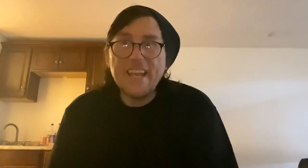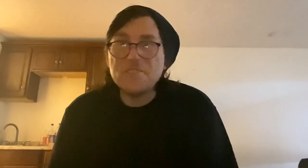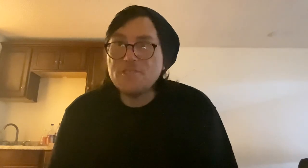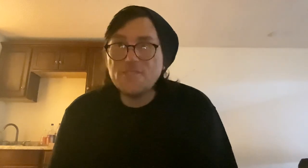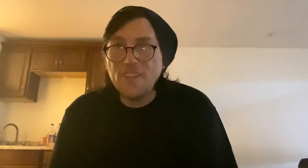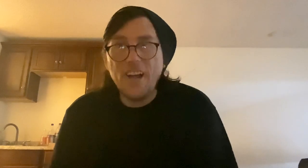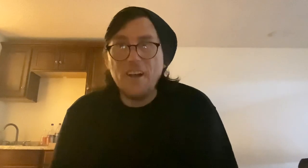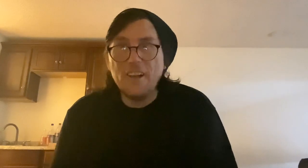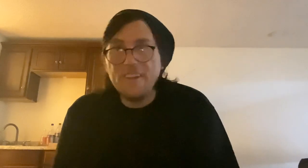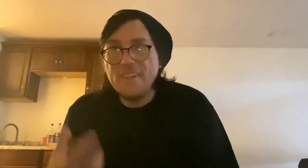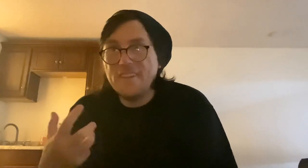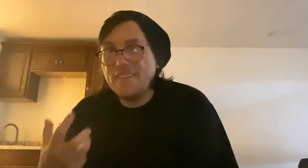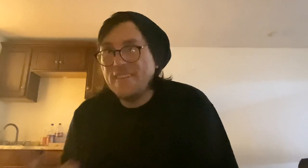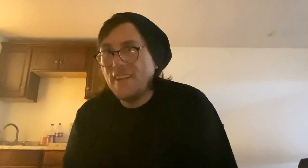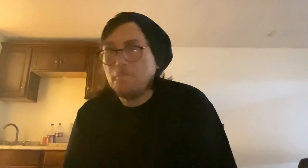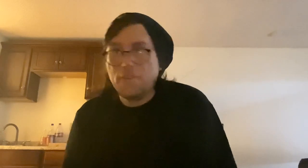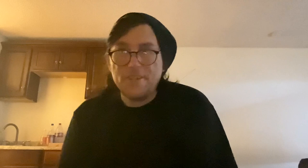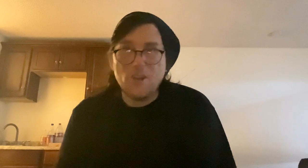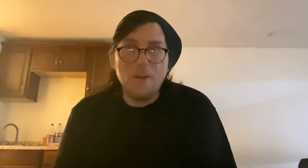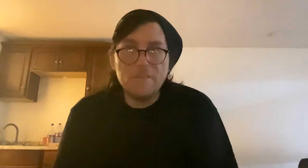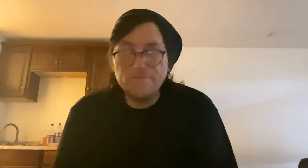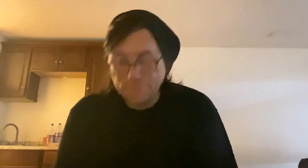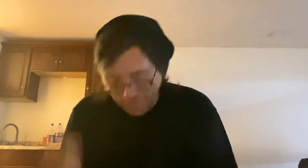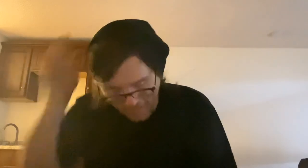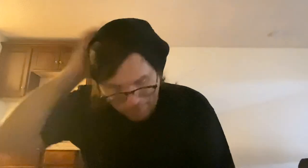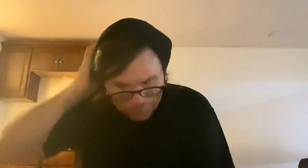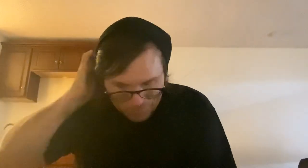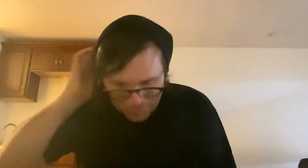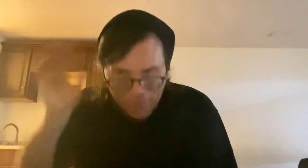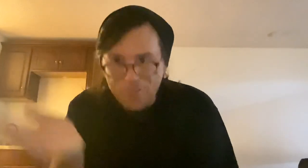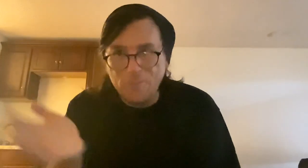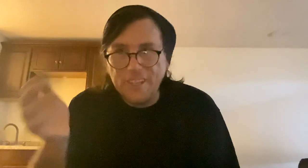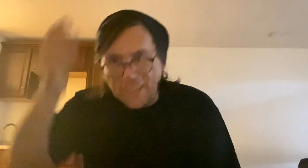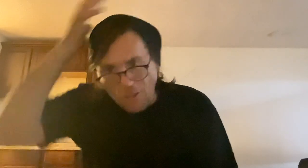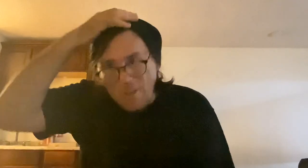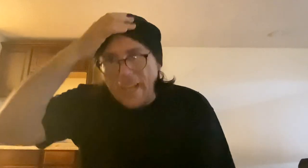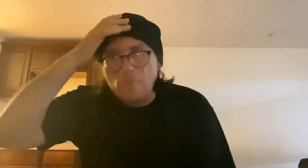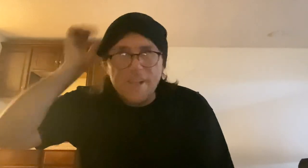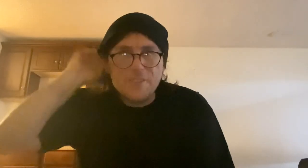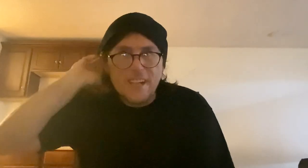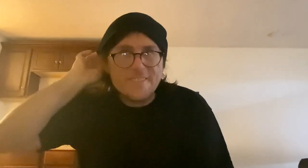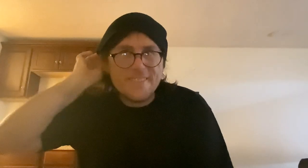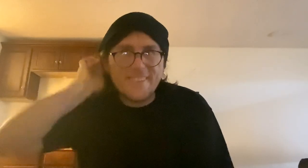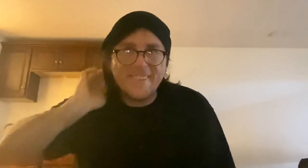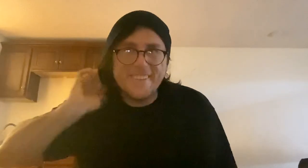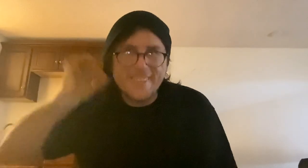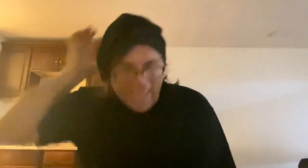It's not a pretty job. Yeah. Don't think that you're going to get rich. That's not